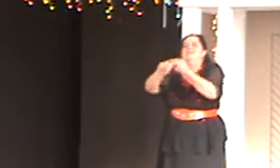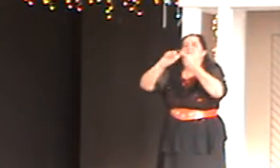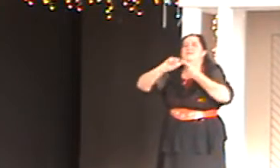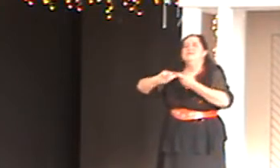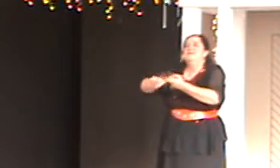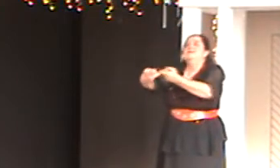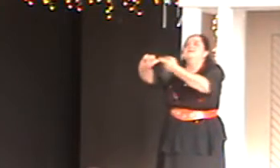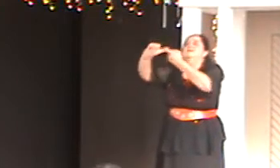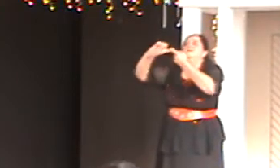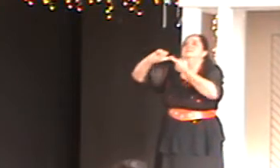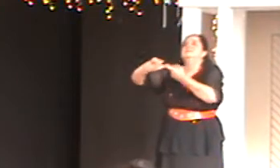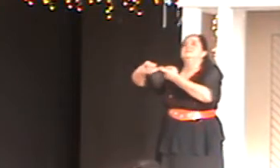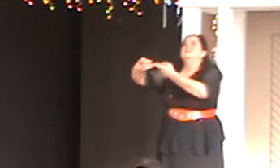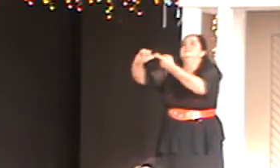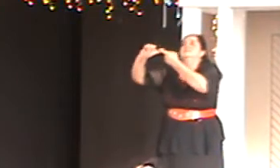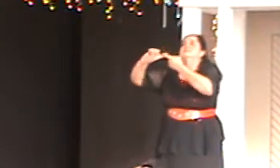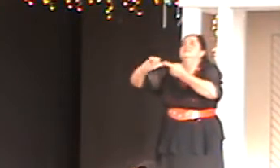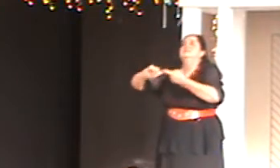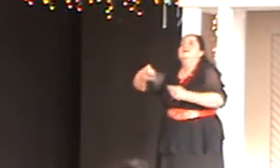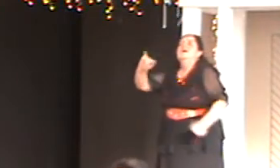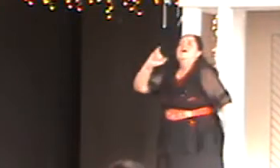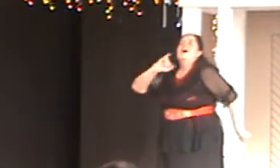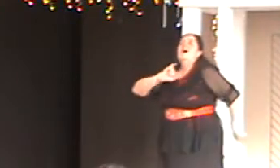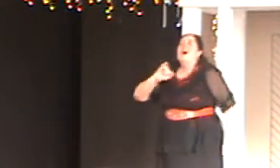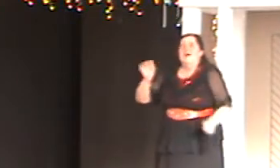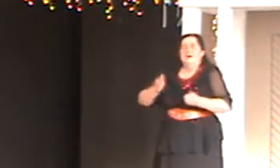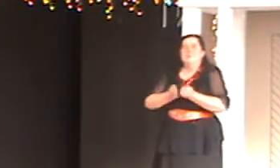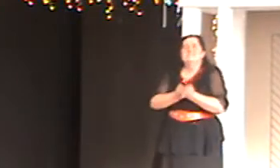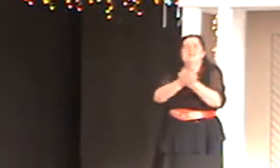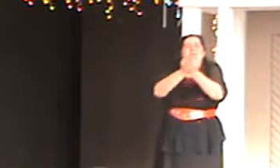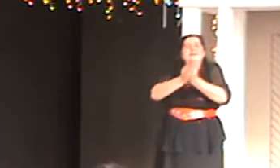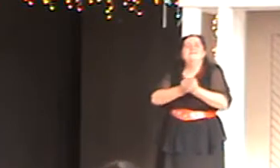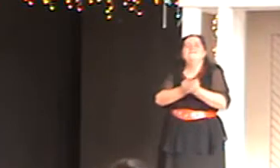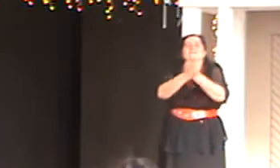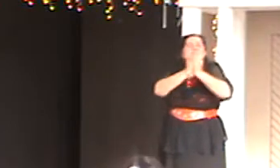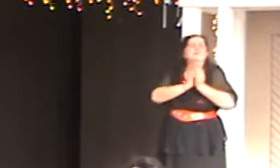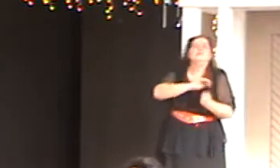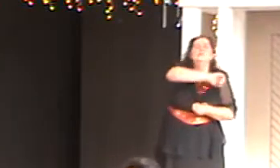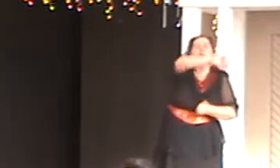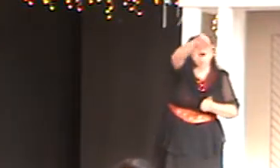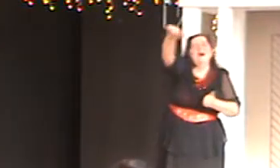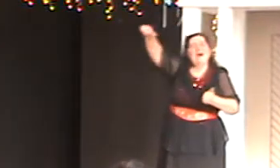friend. Oh, I'm standing right